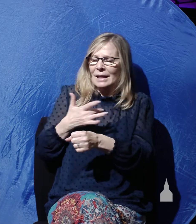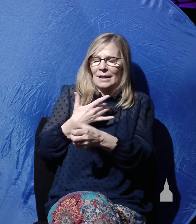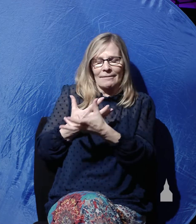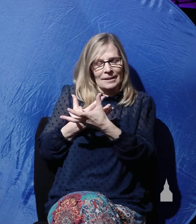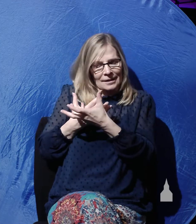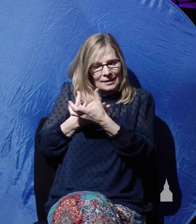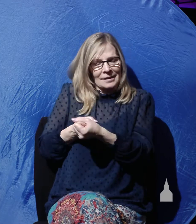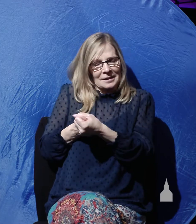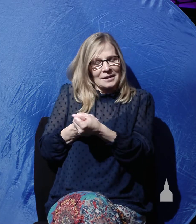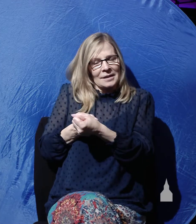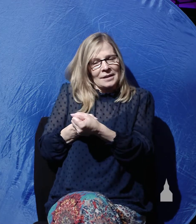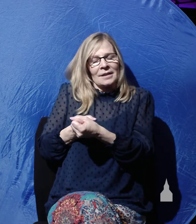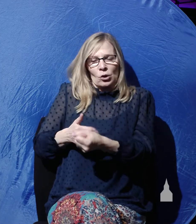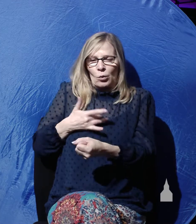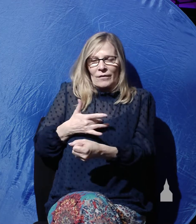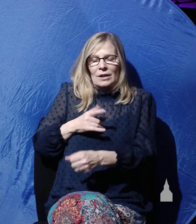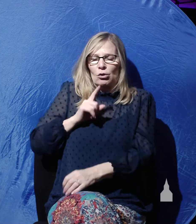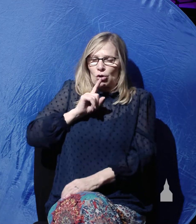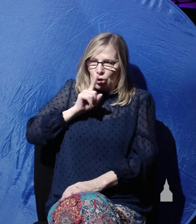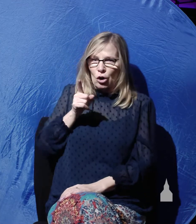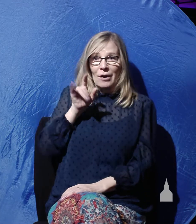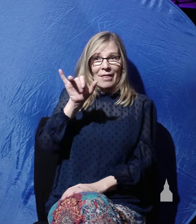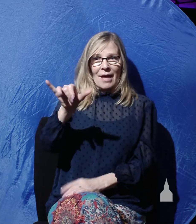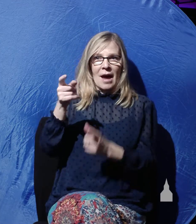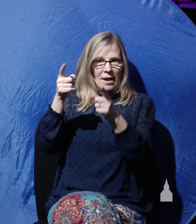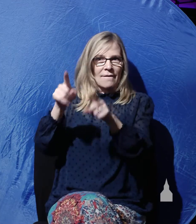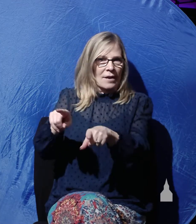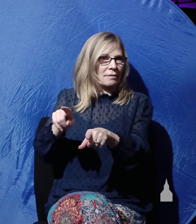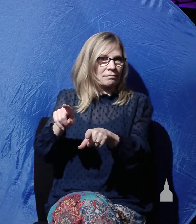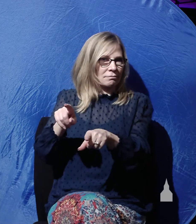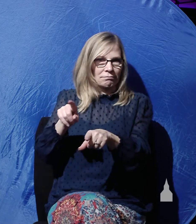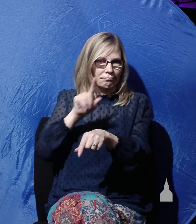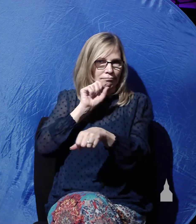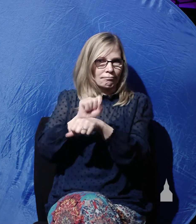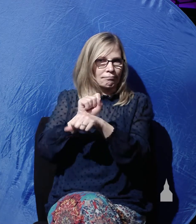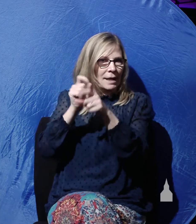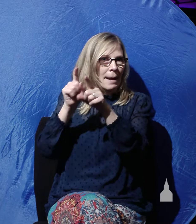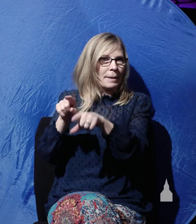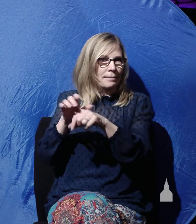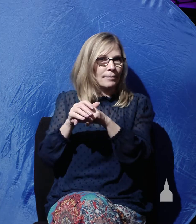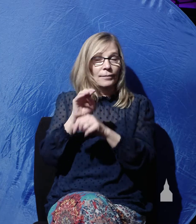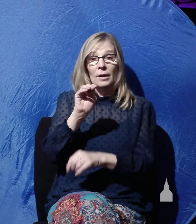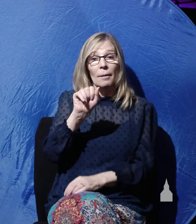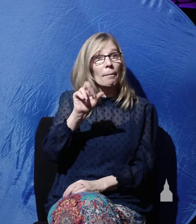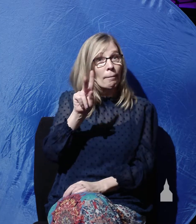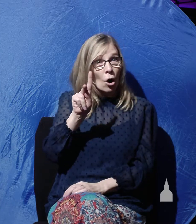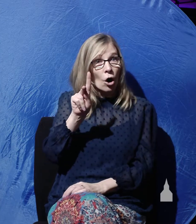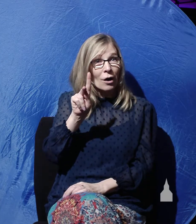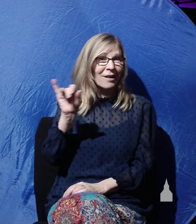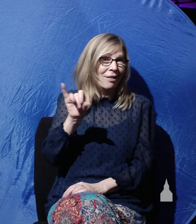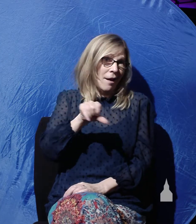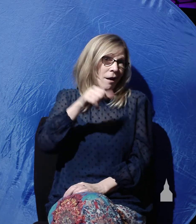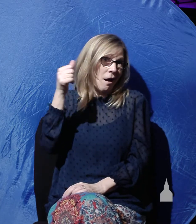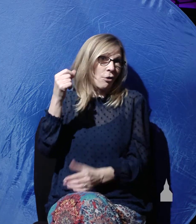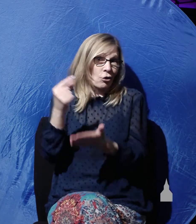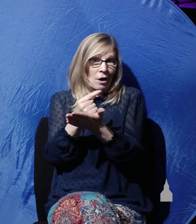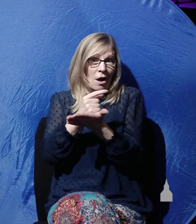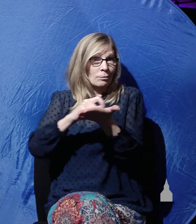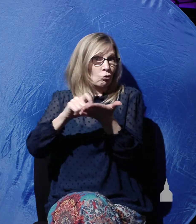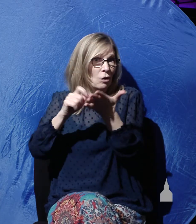absolute certainty that this event took place. You see, Mark, like all the other Gospel writers, he had a specific